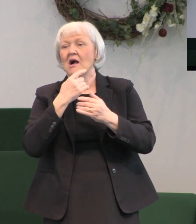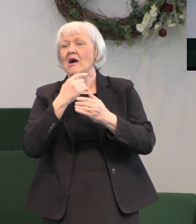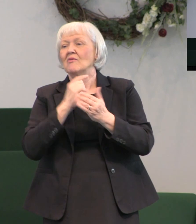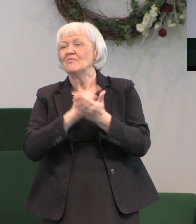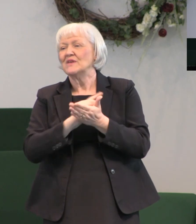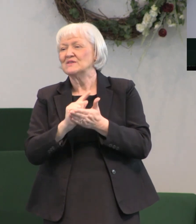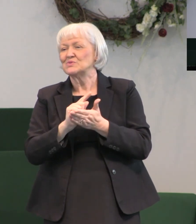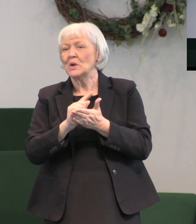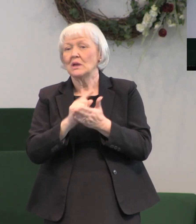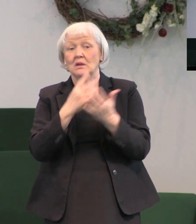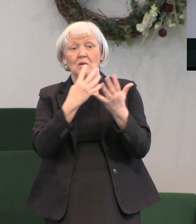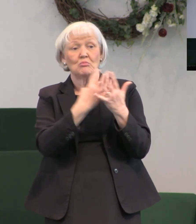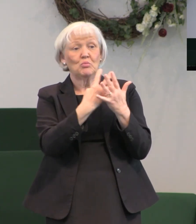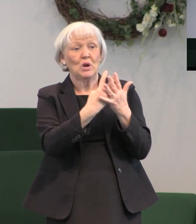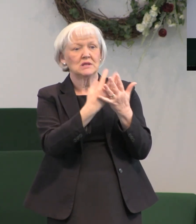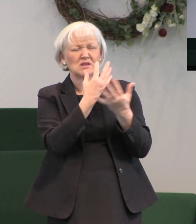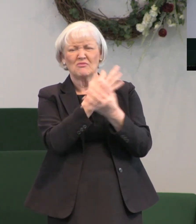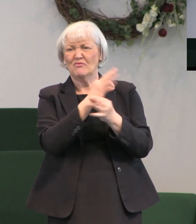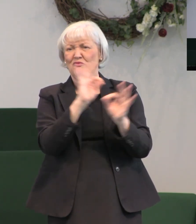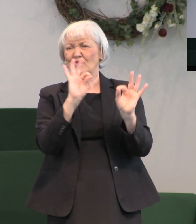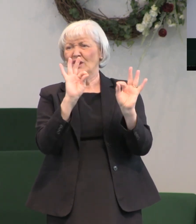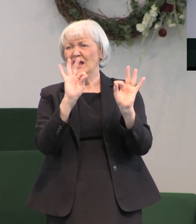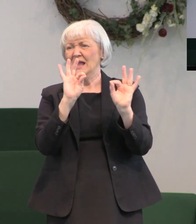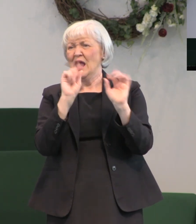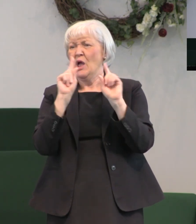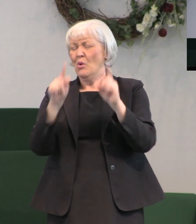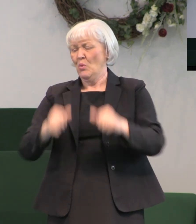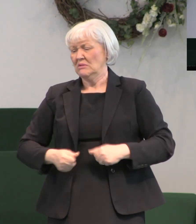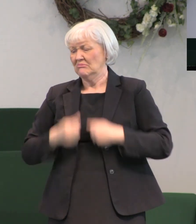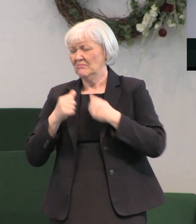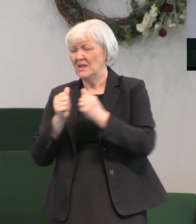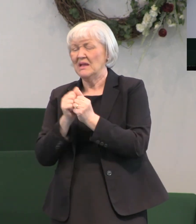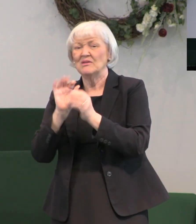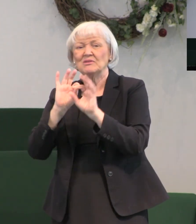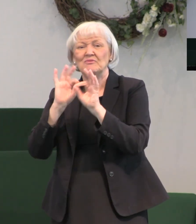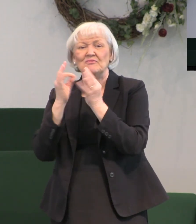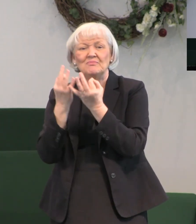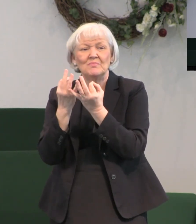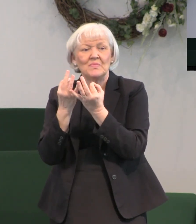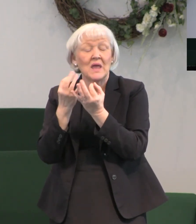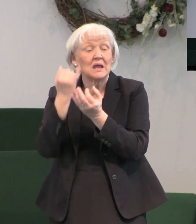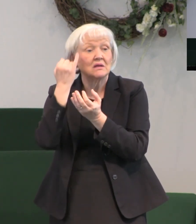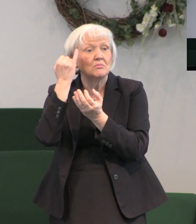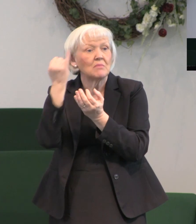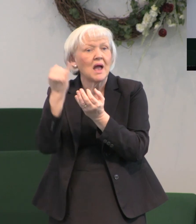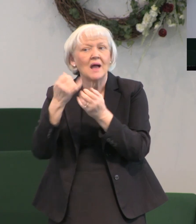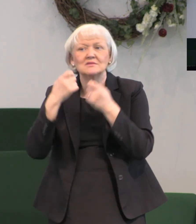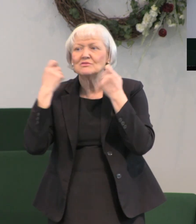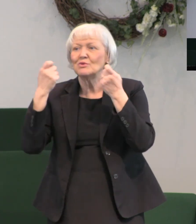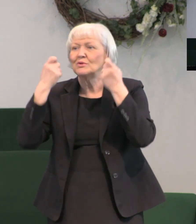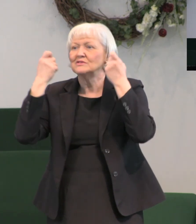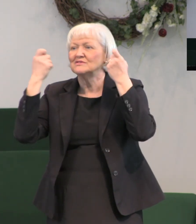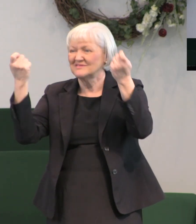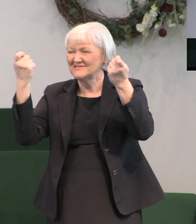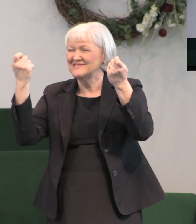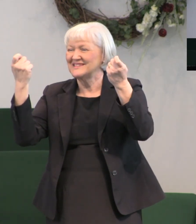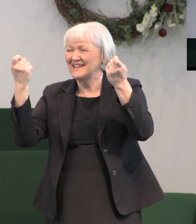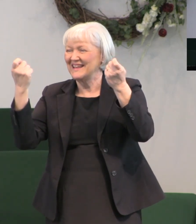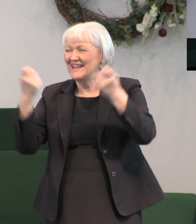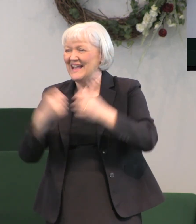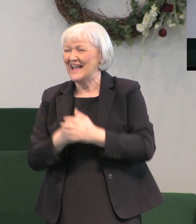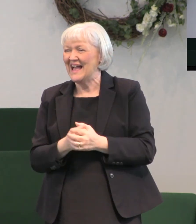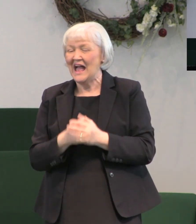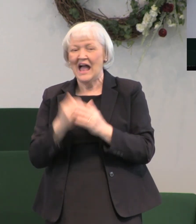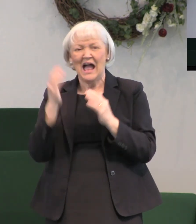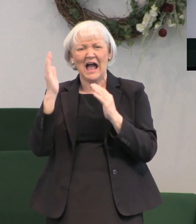can you imagine and went to live with some of her family members can you imagine the rejoicing that she felt I